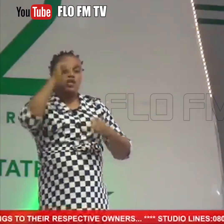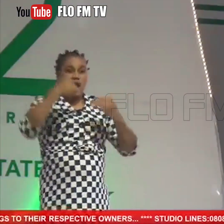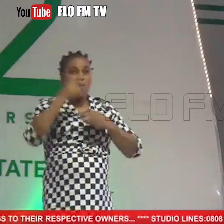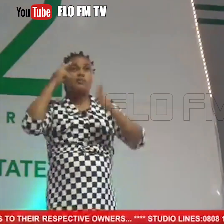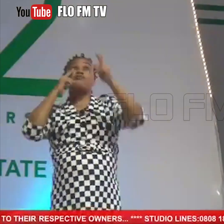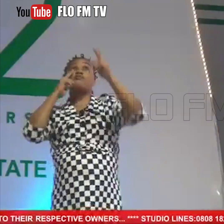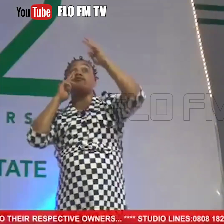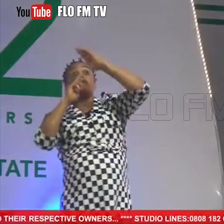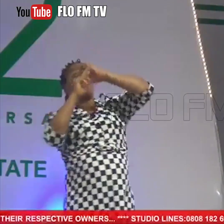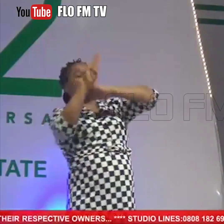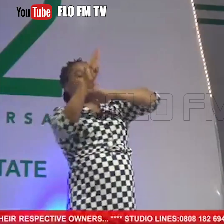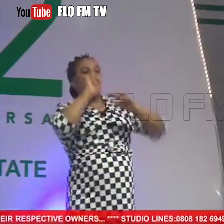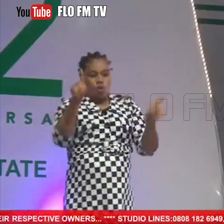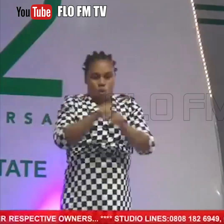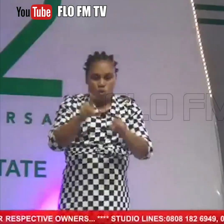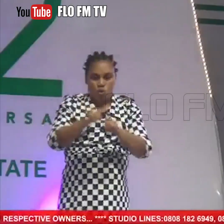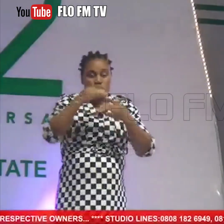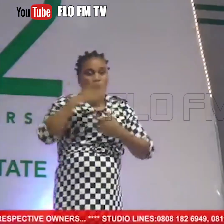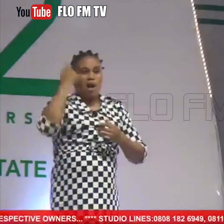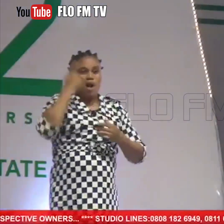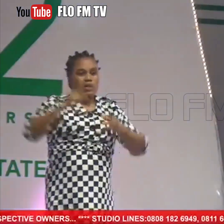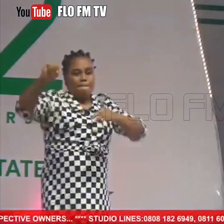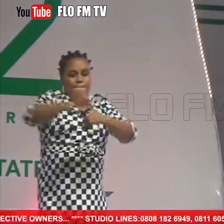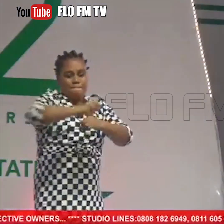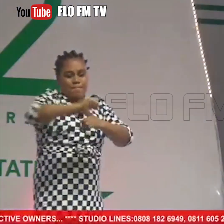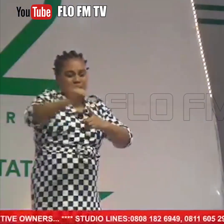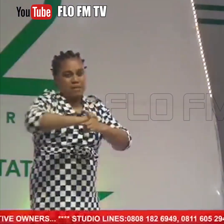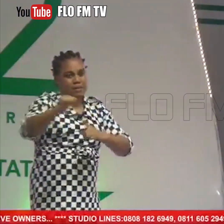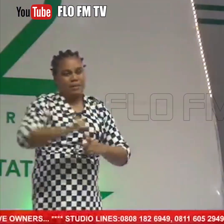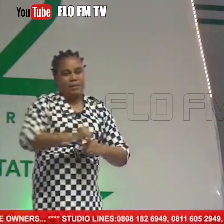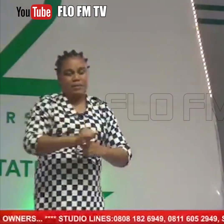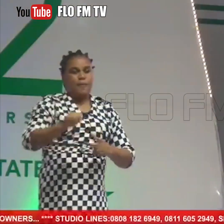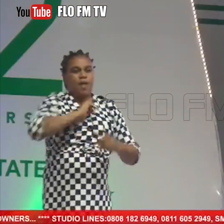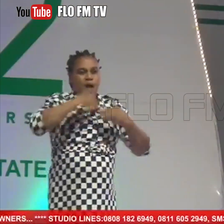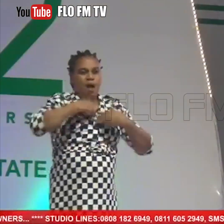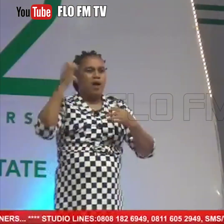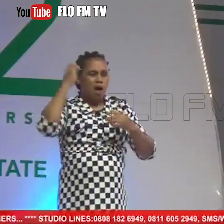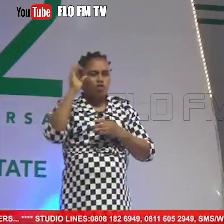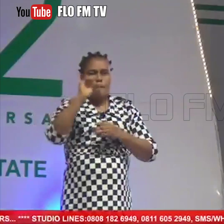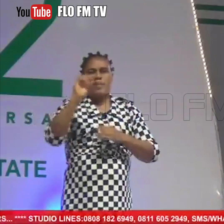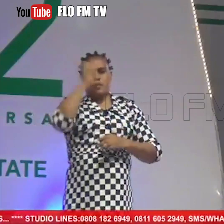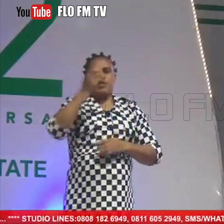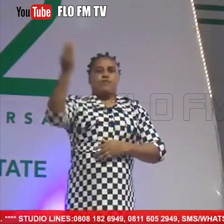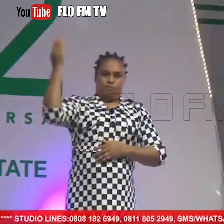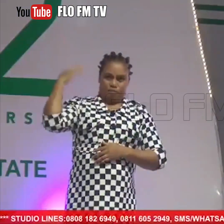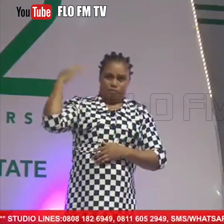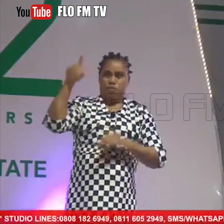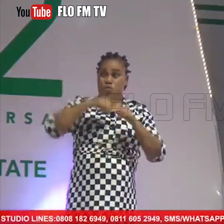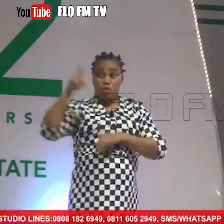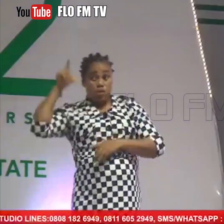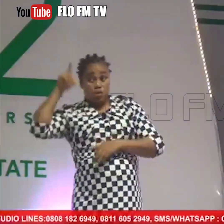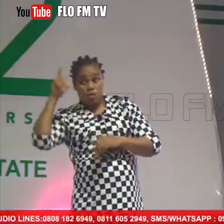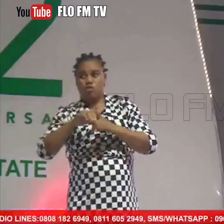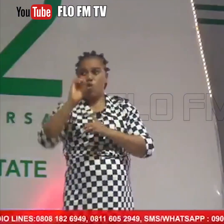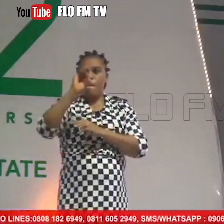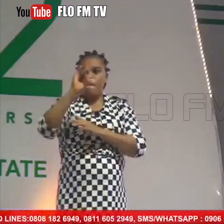the vision, she also has the practice. I've heard OB speak before. When you listen to OB